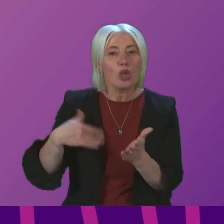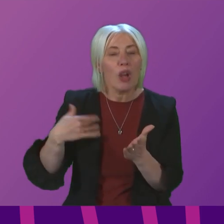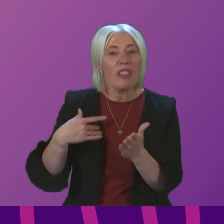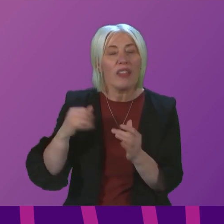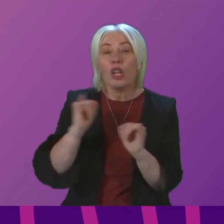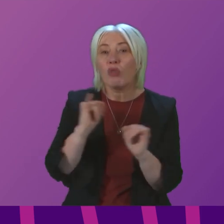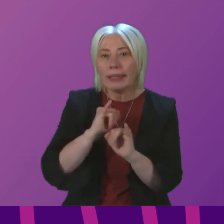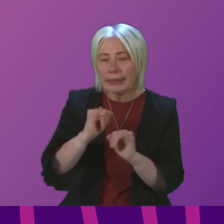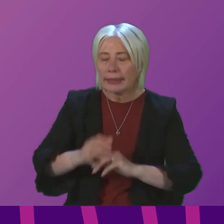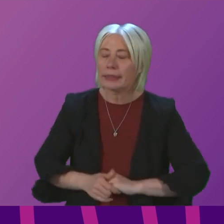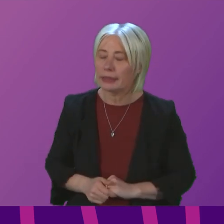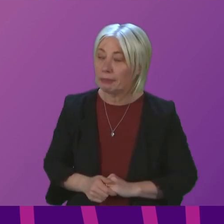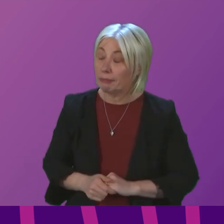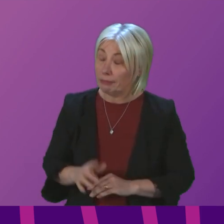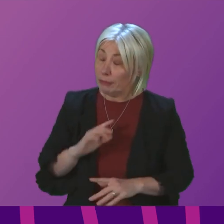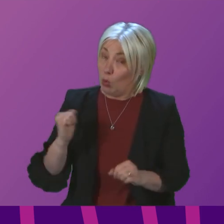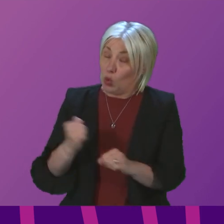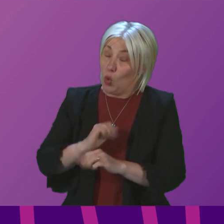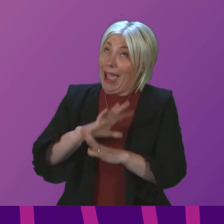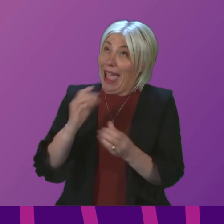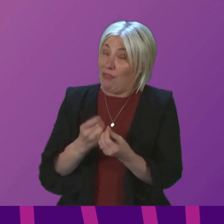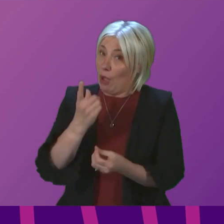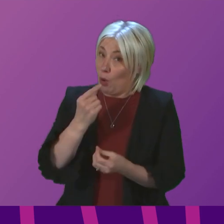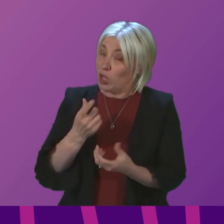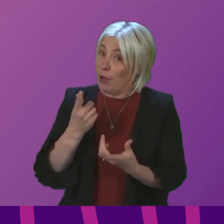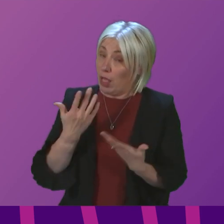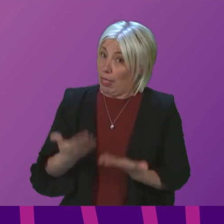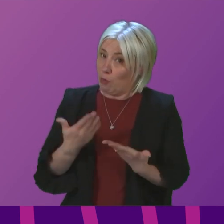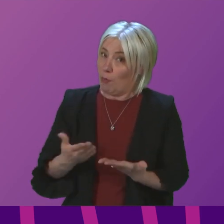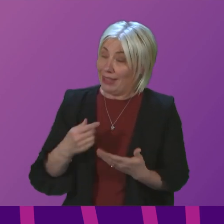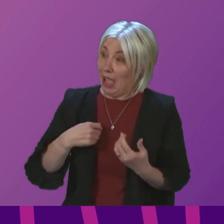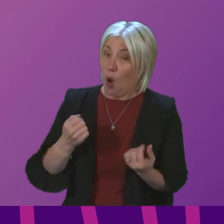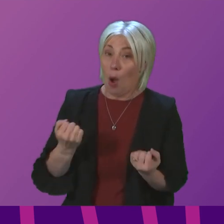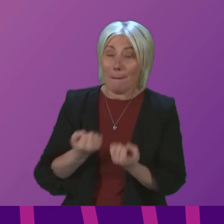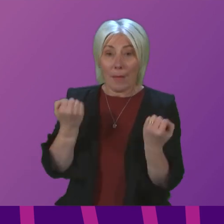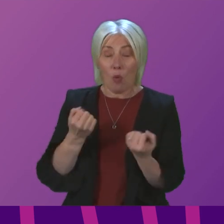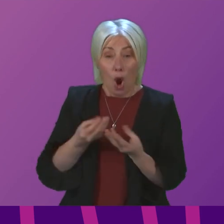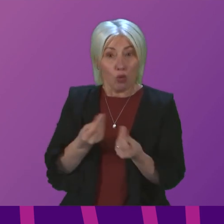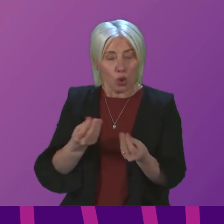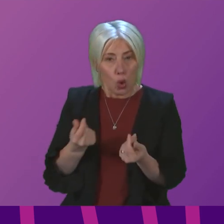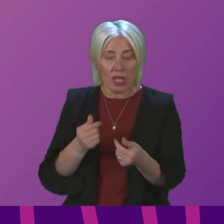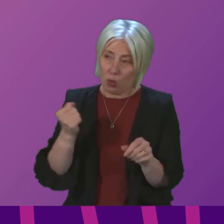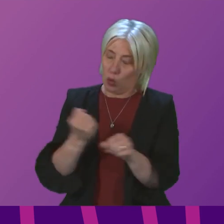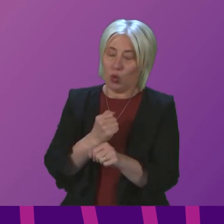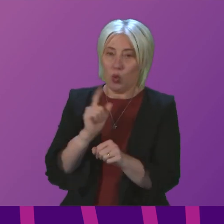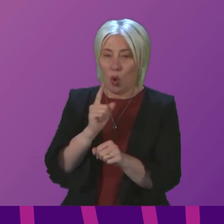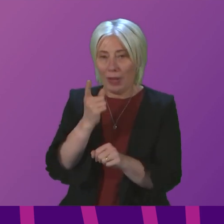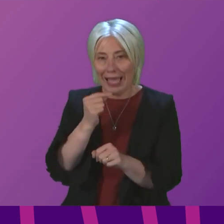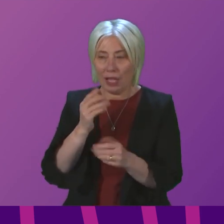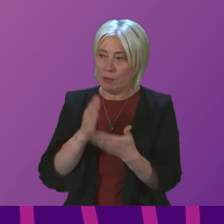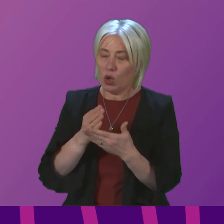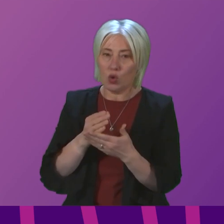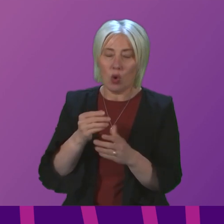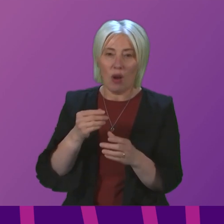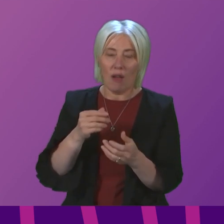are currently doing everything we can and we will continue to do so within our powers and resources to help people facing the impacts of higher